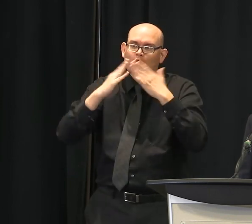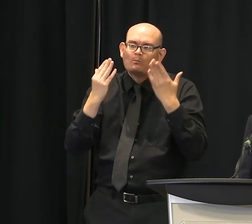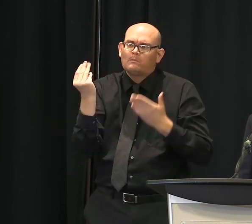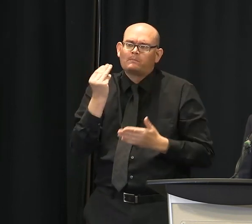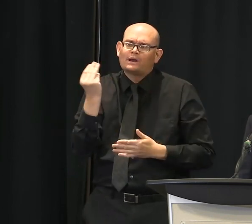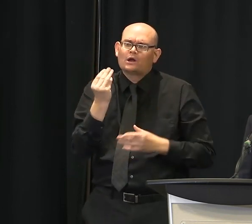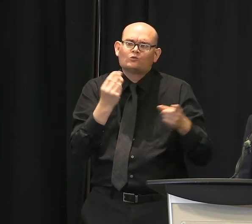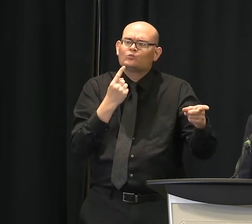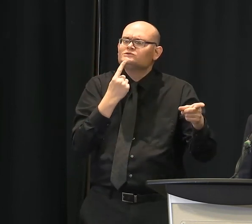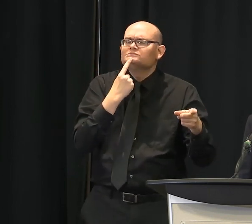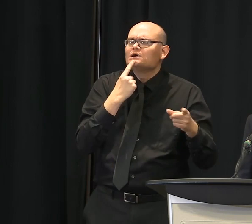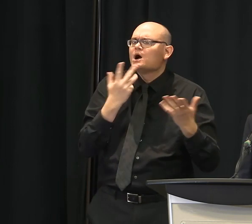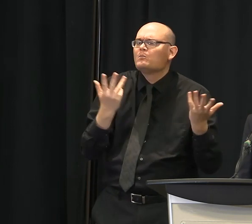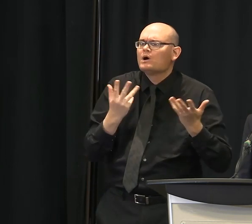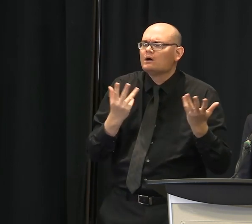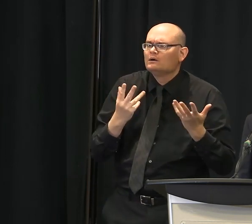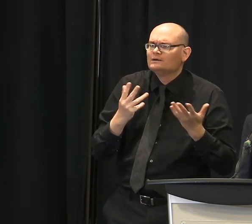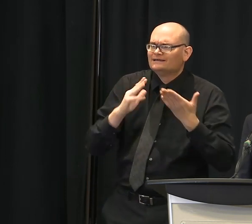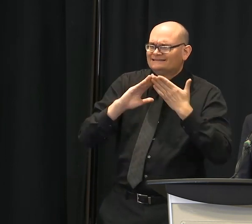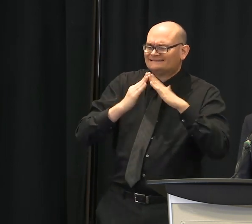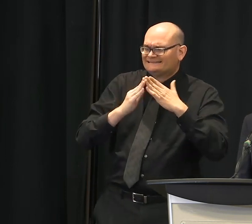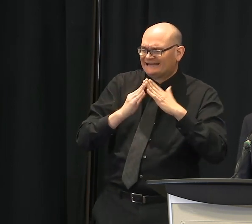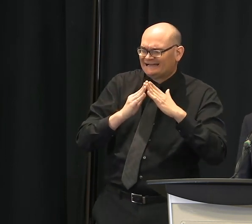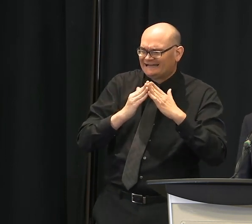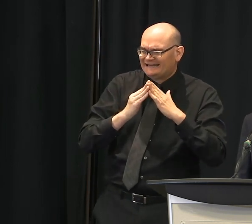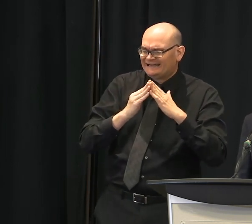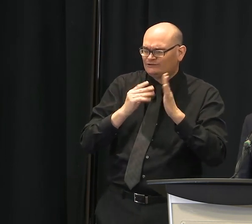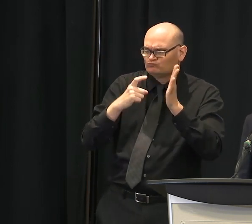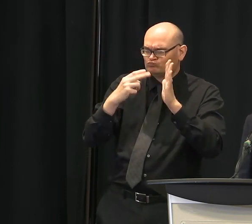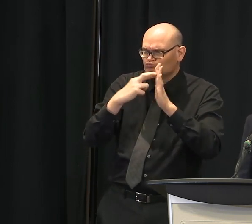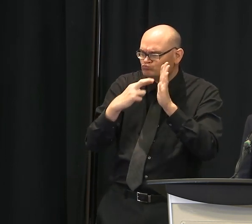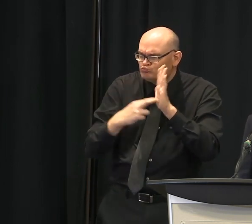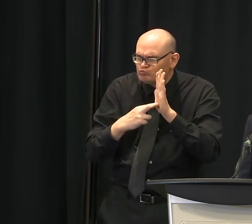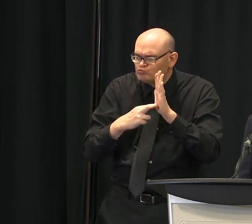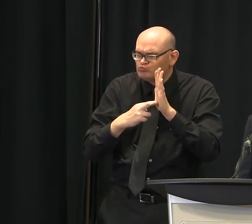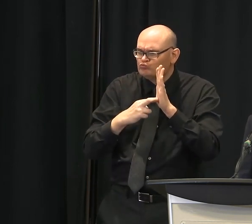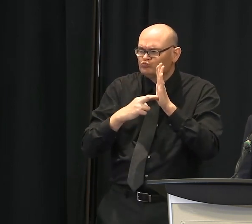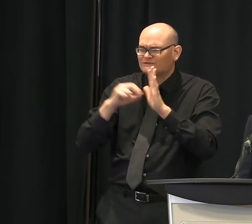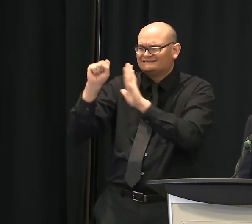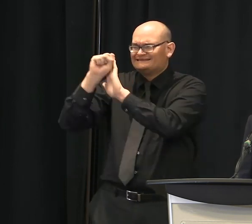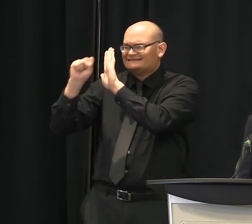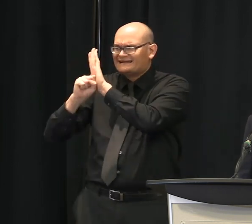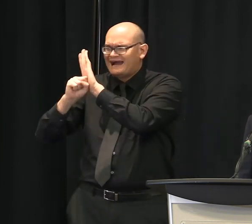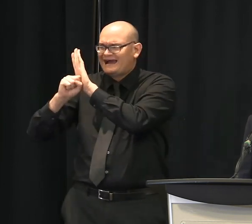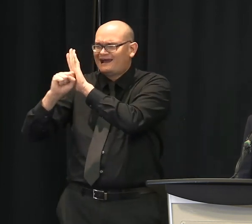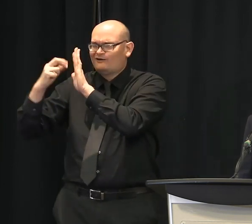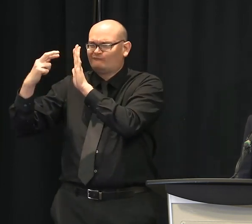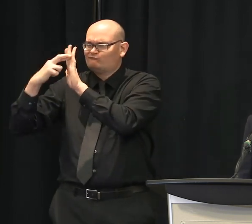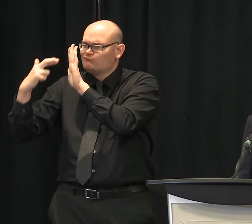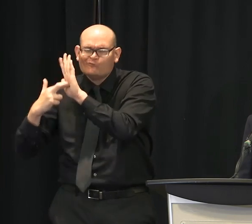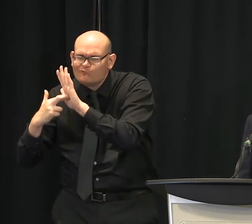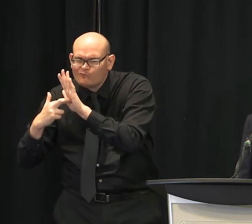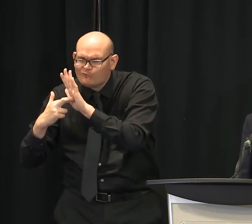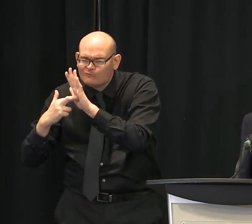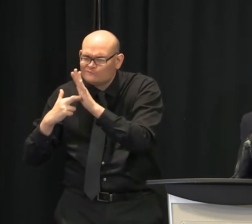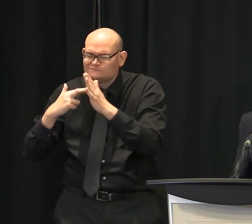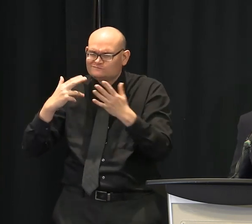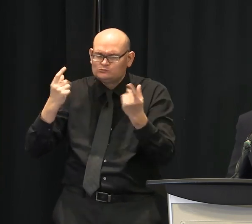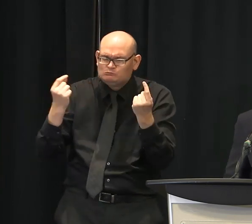which I'm not sure is enforceable. But are you preparing to deal with that in any way?